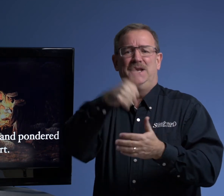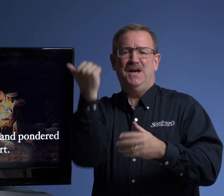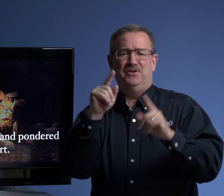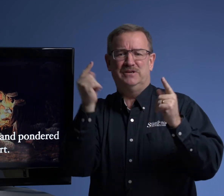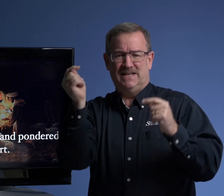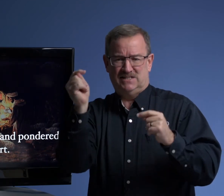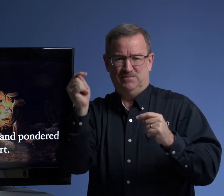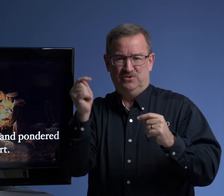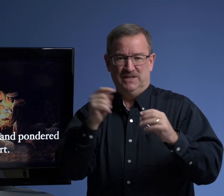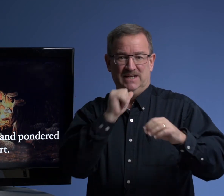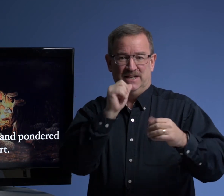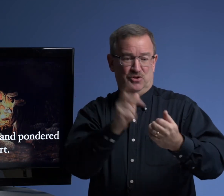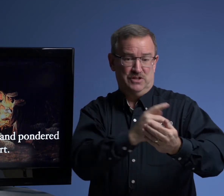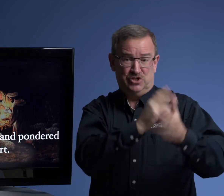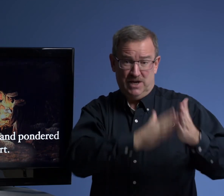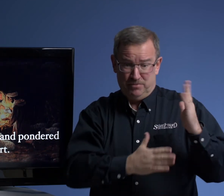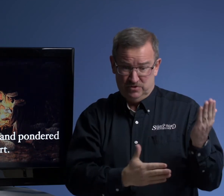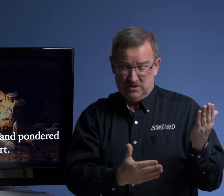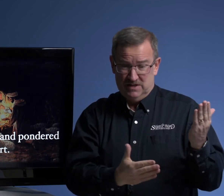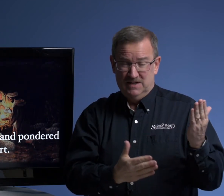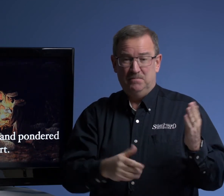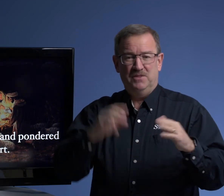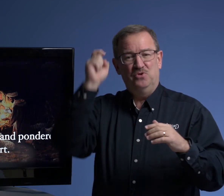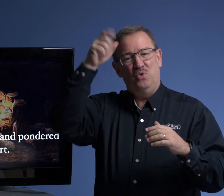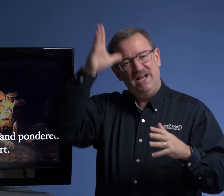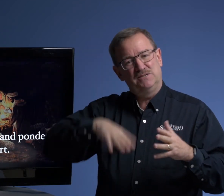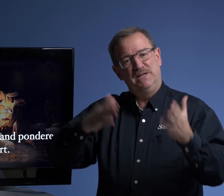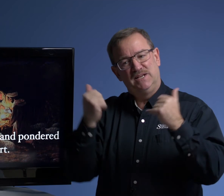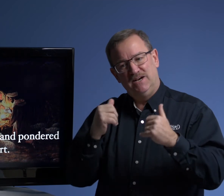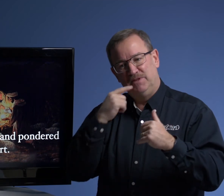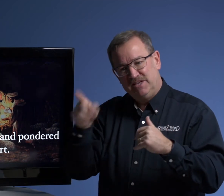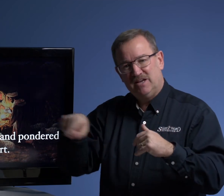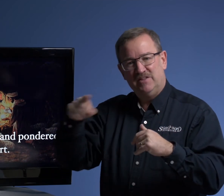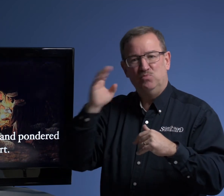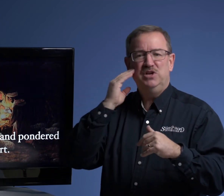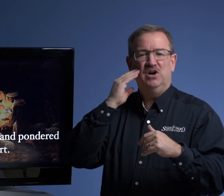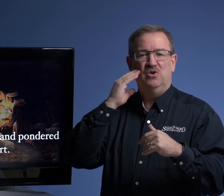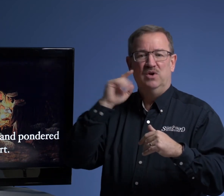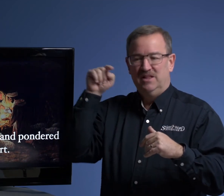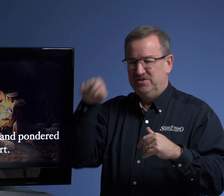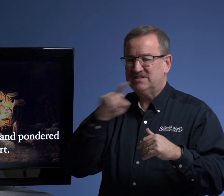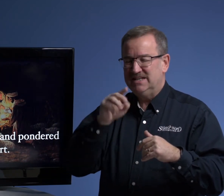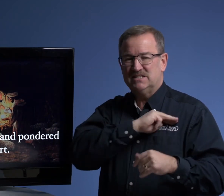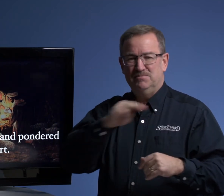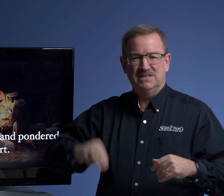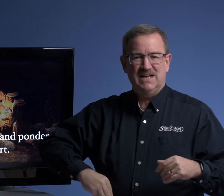another testimony, not only the shepherds, but the wise men come and they tell them, we know this is the Messiah.